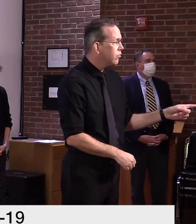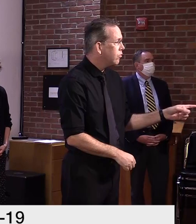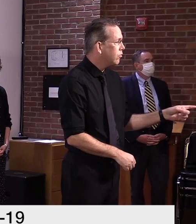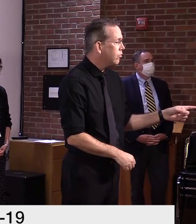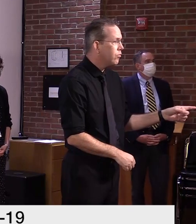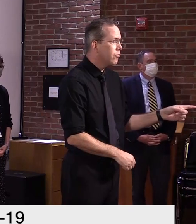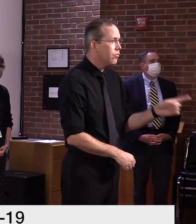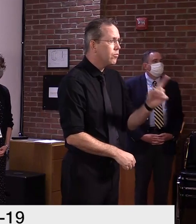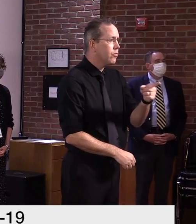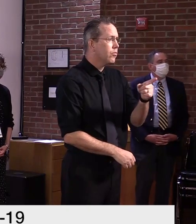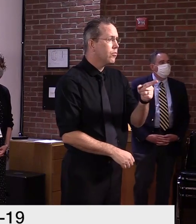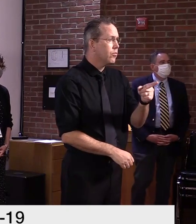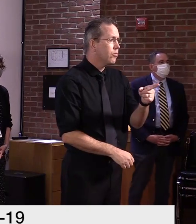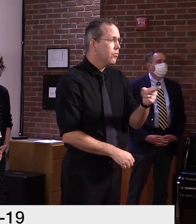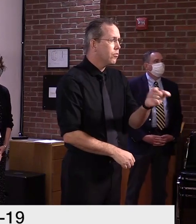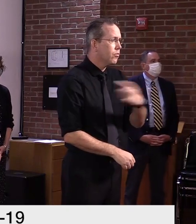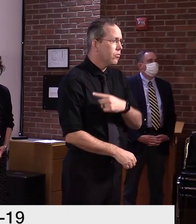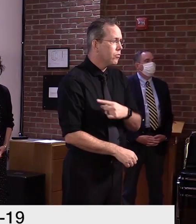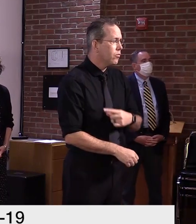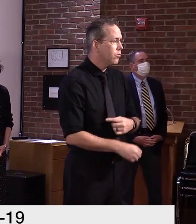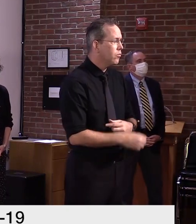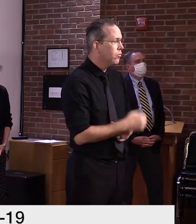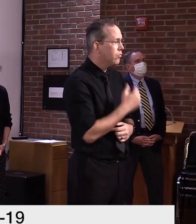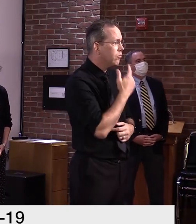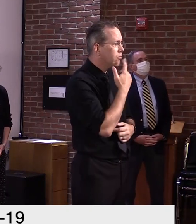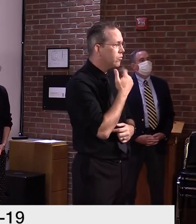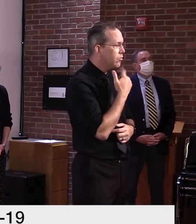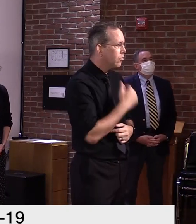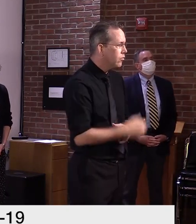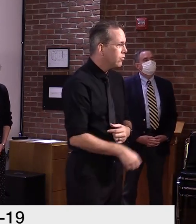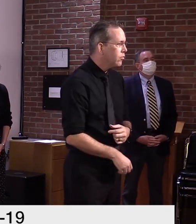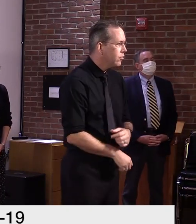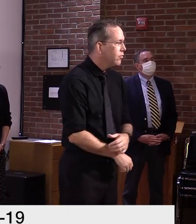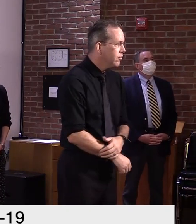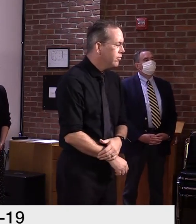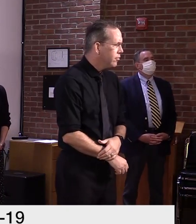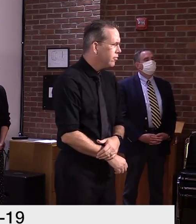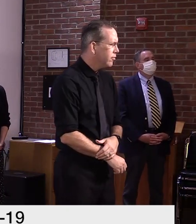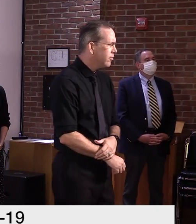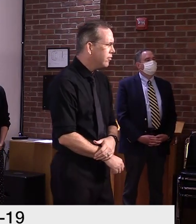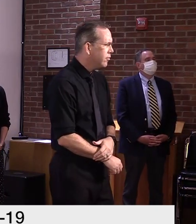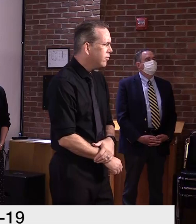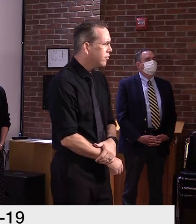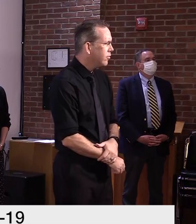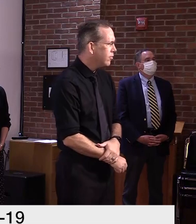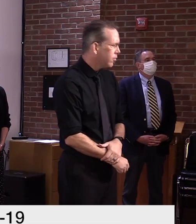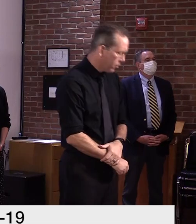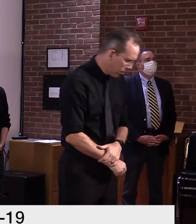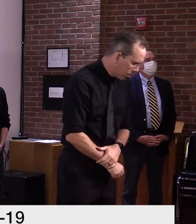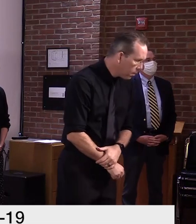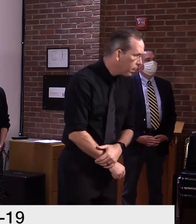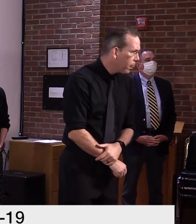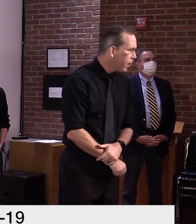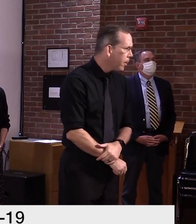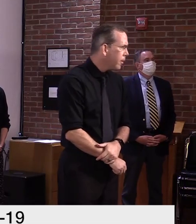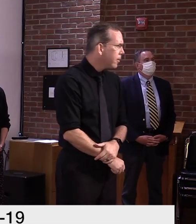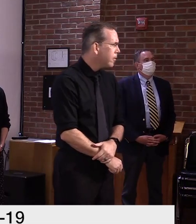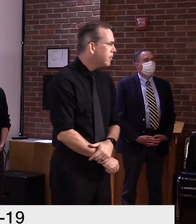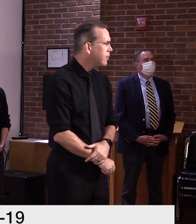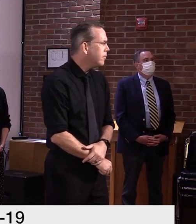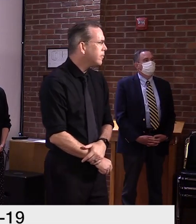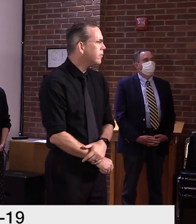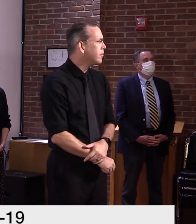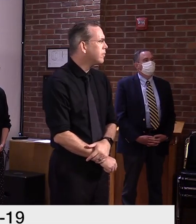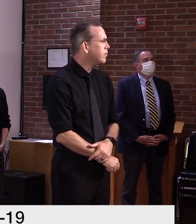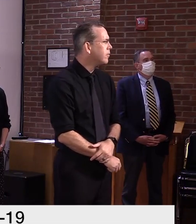Hi, thank you. So, Governor, new unappointed numbers out today show that it's fallen about three points from May